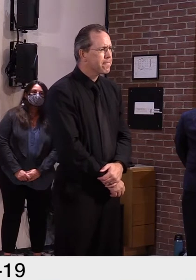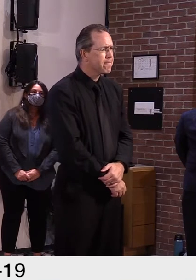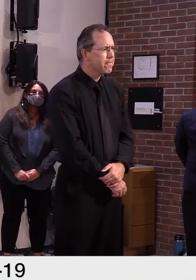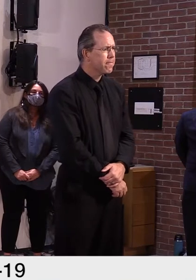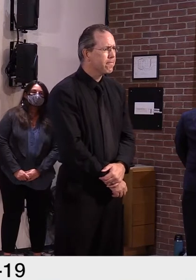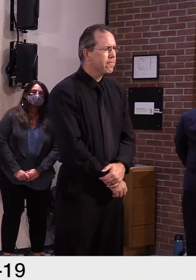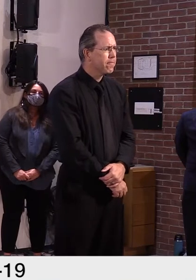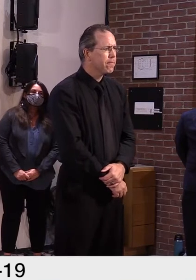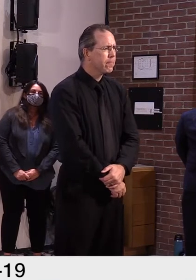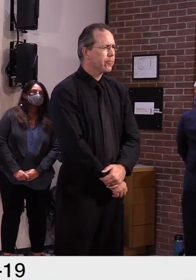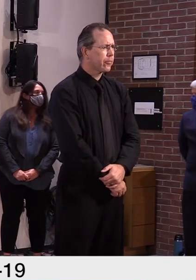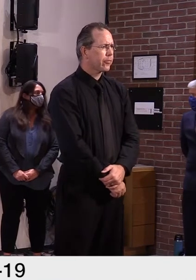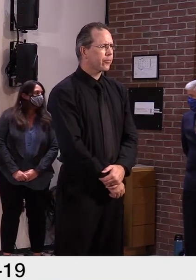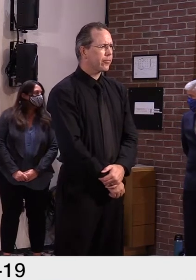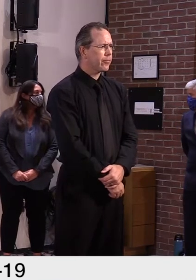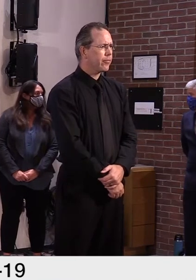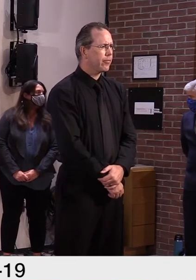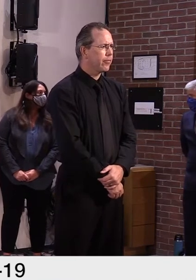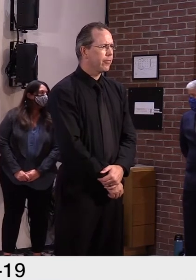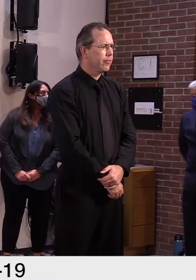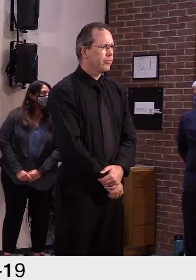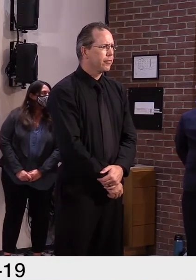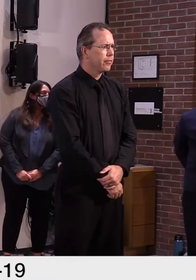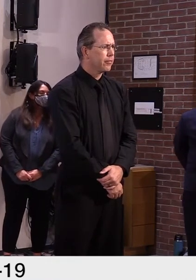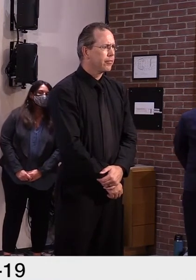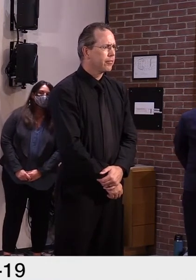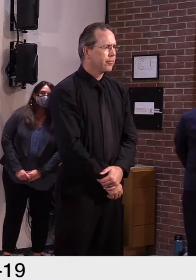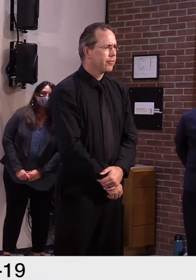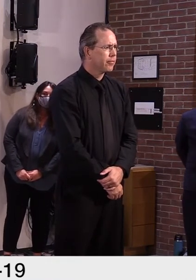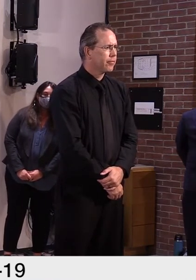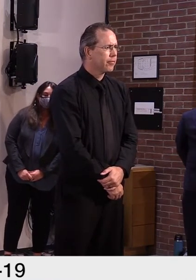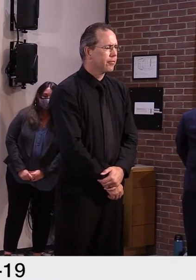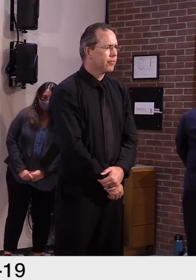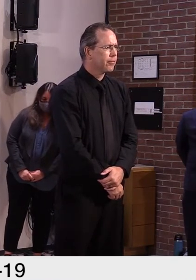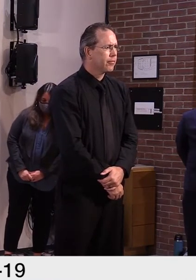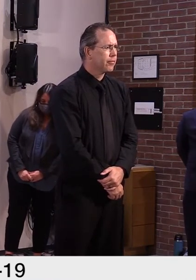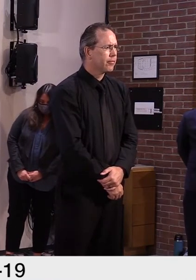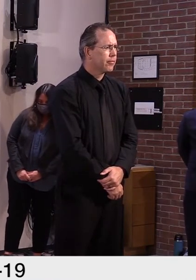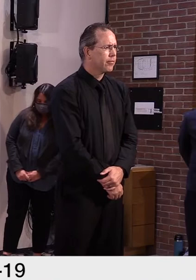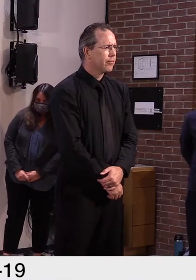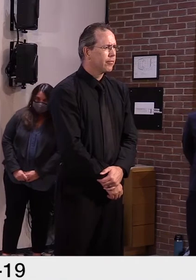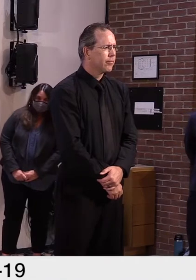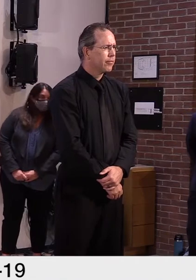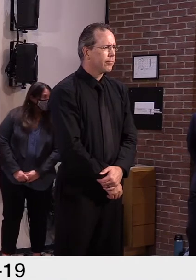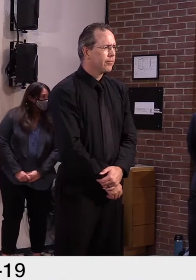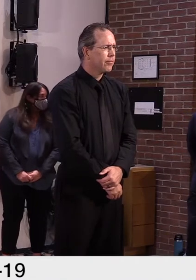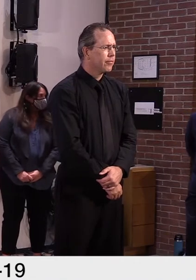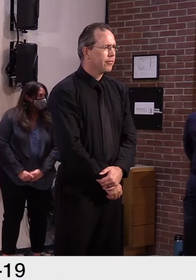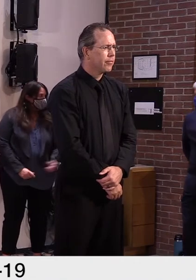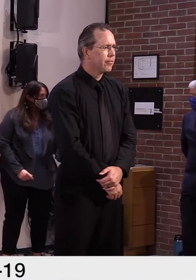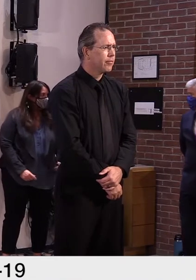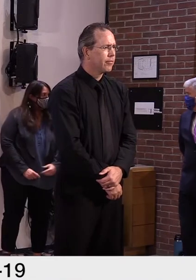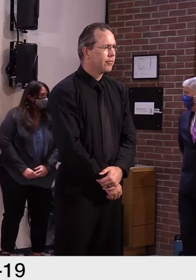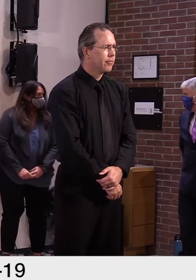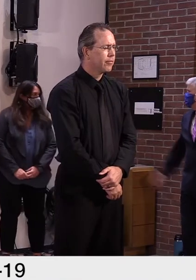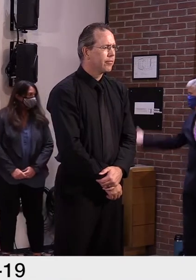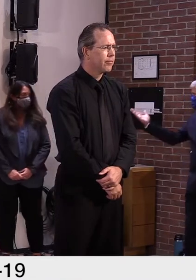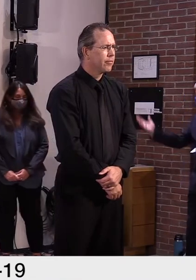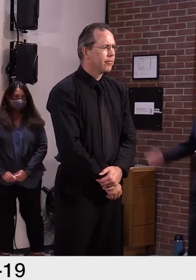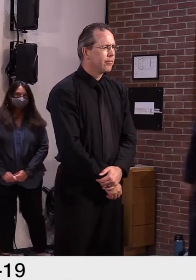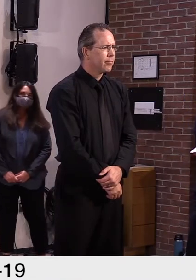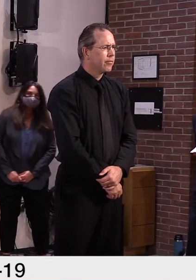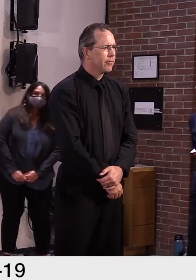,000 squads for these kids and it looks like we're at a capacity of 5,000 now. Did the numbers change or